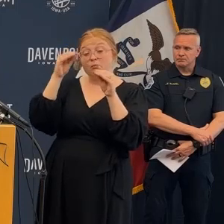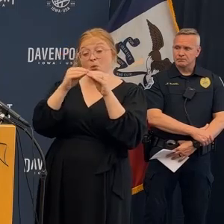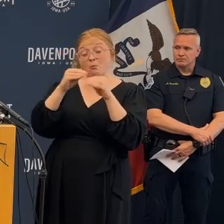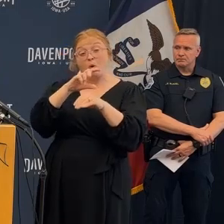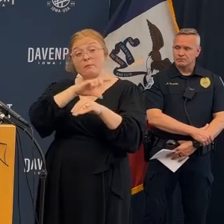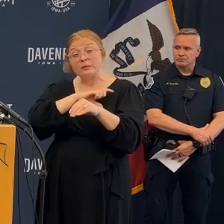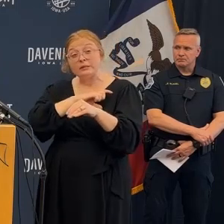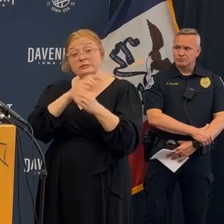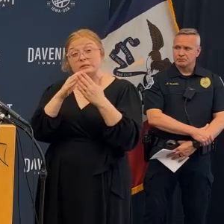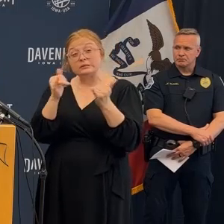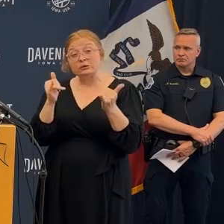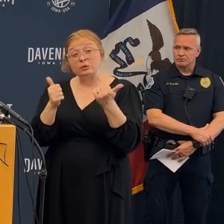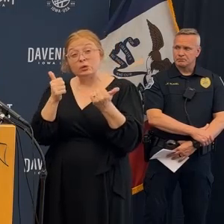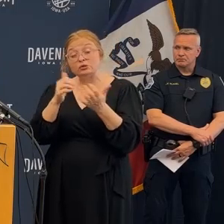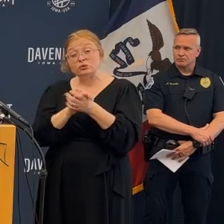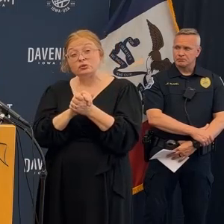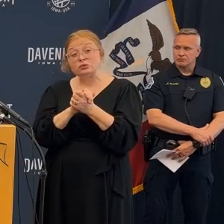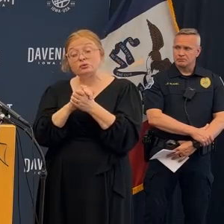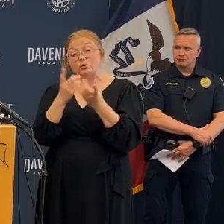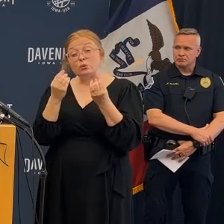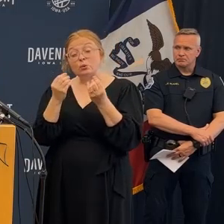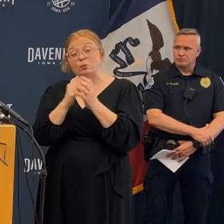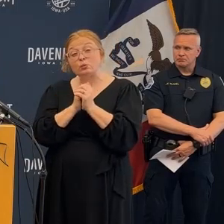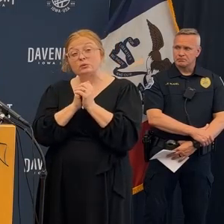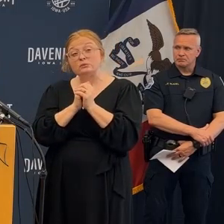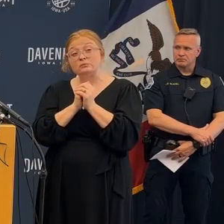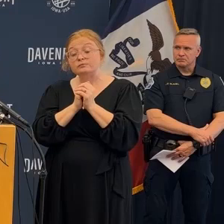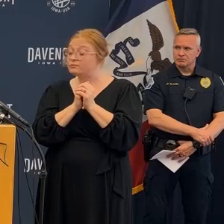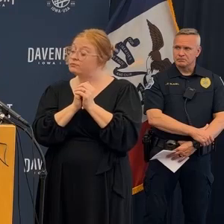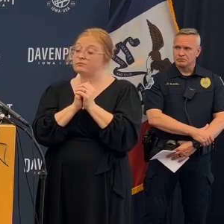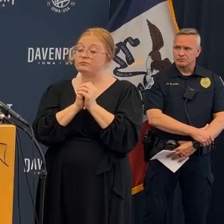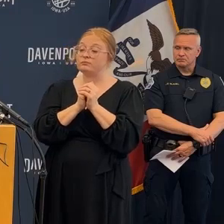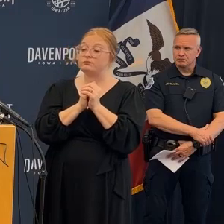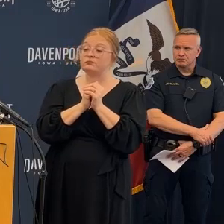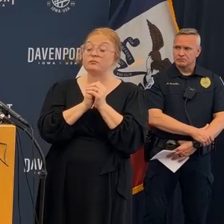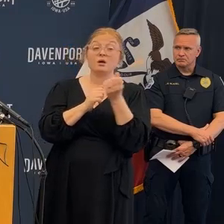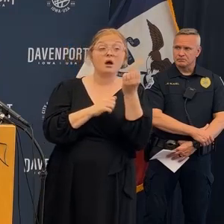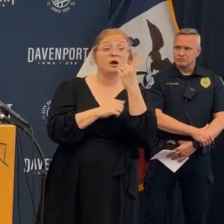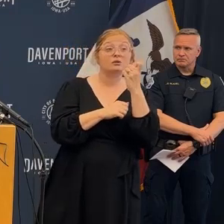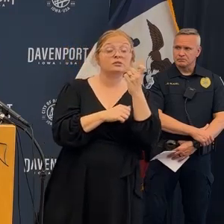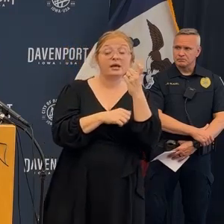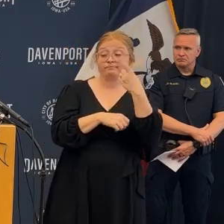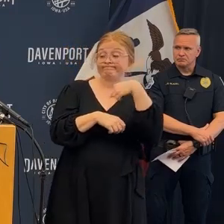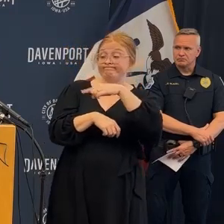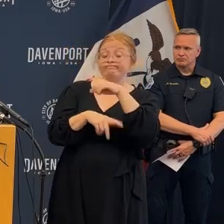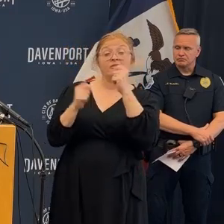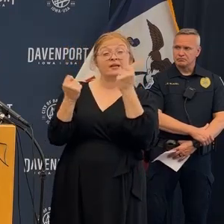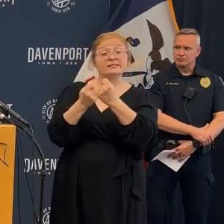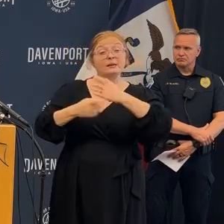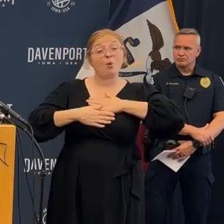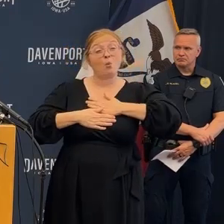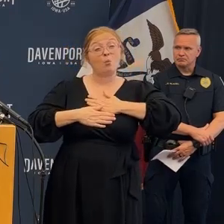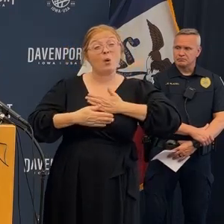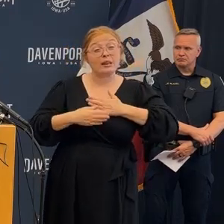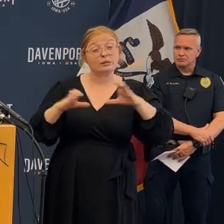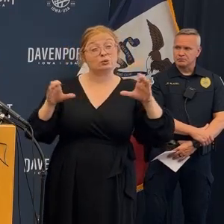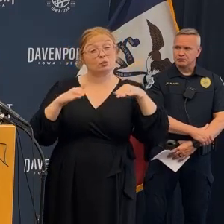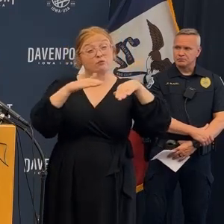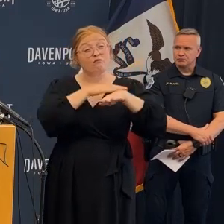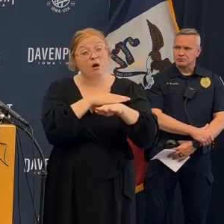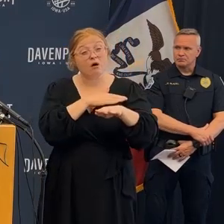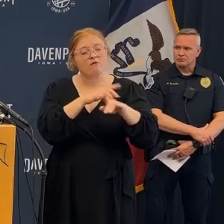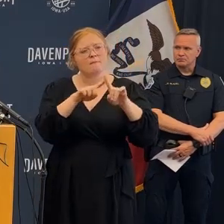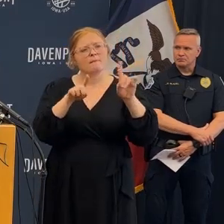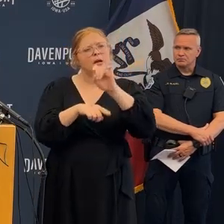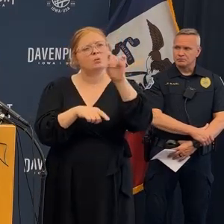I don't know that I I've still am struggling with that right but that's what we're doing and through the great work of chief